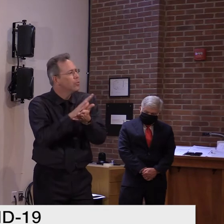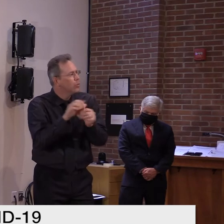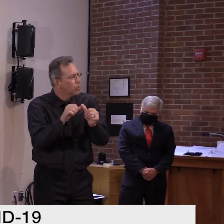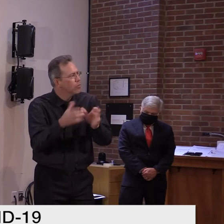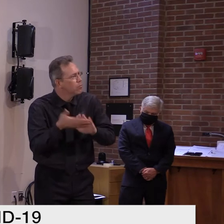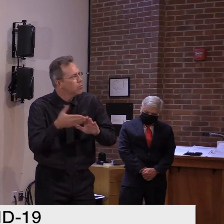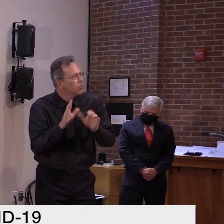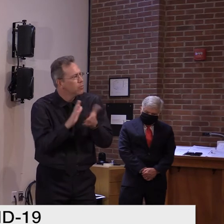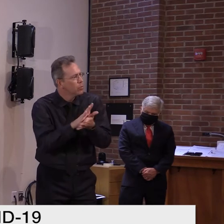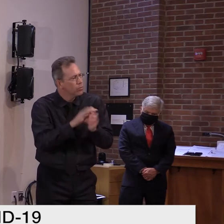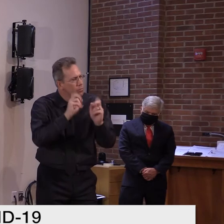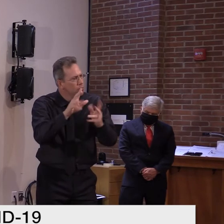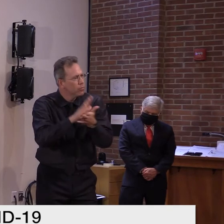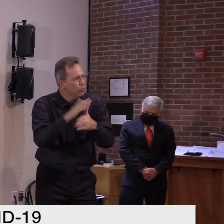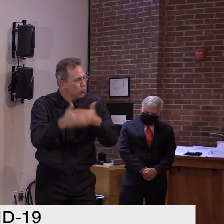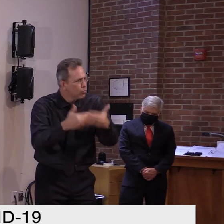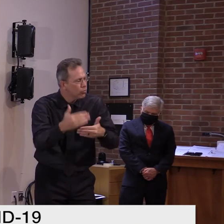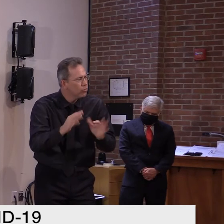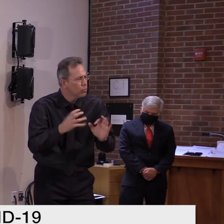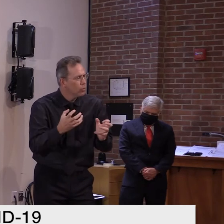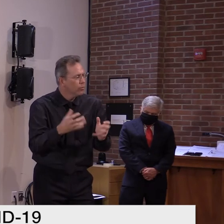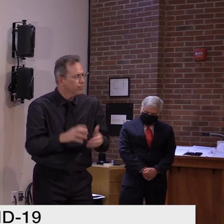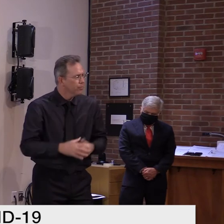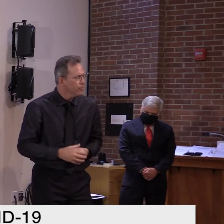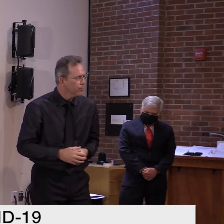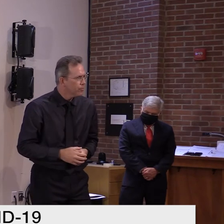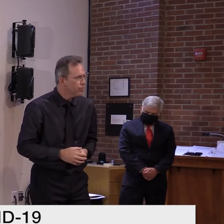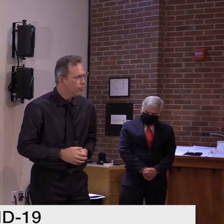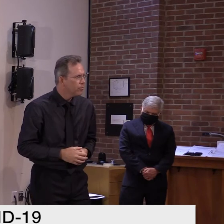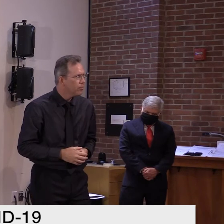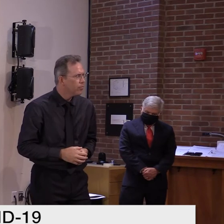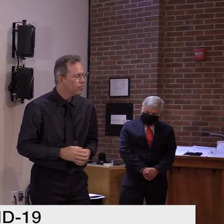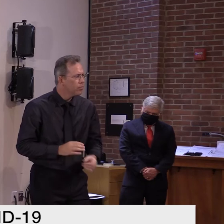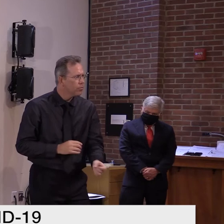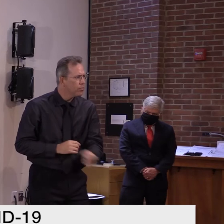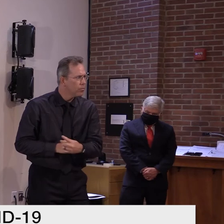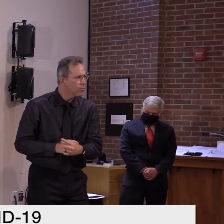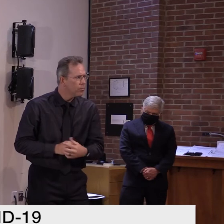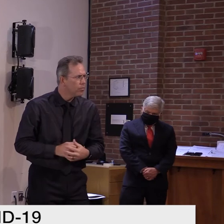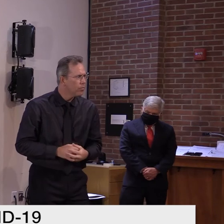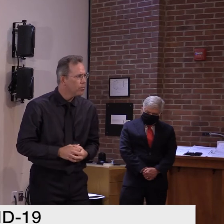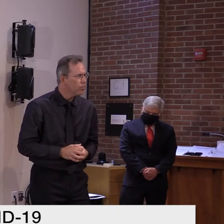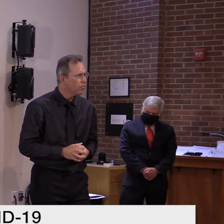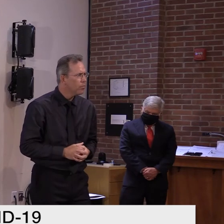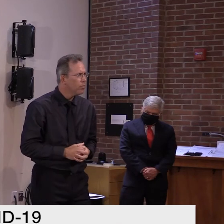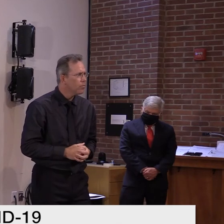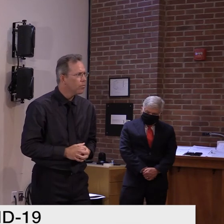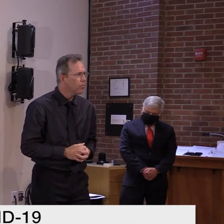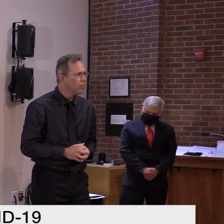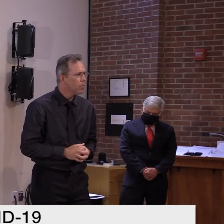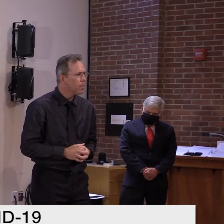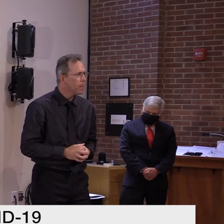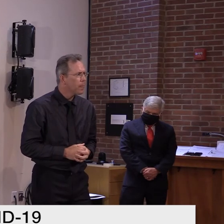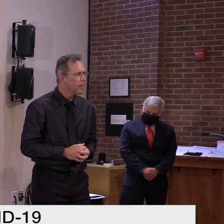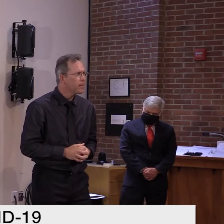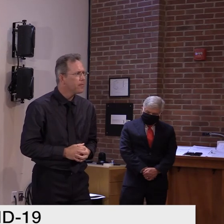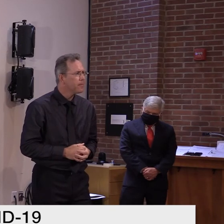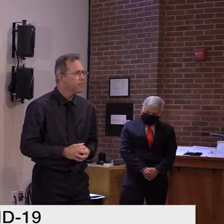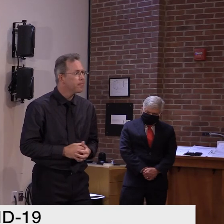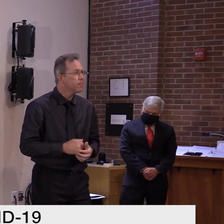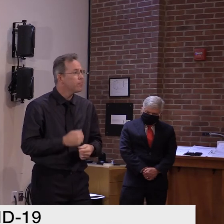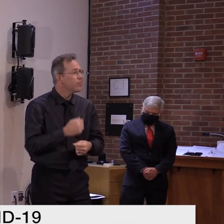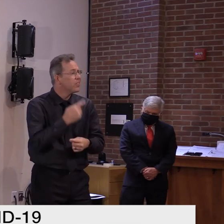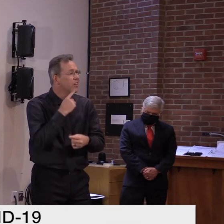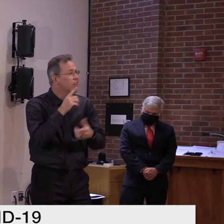in the beginning of the press conference, Governor Scott said that schools can stay open, but meetings that can be held virtually should be done that way. So I guess